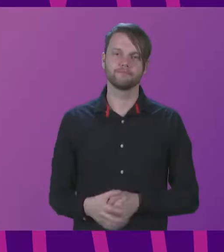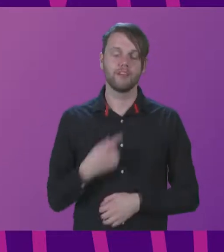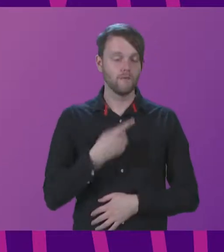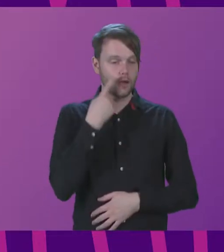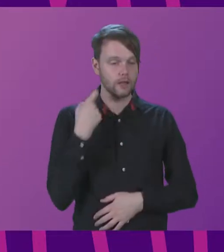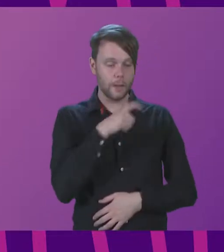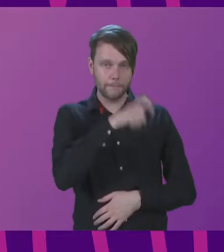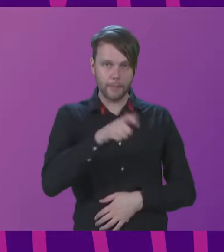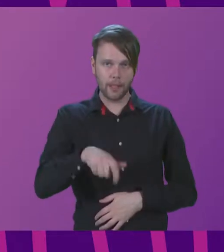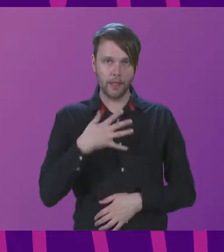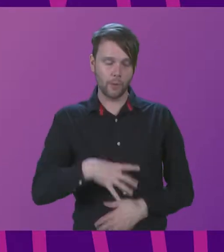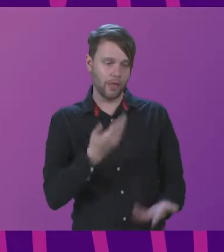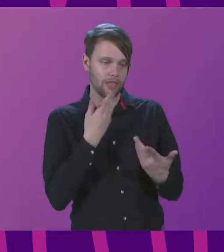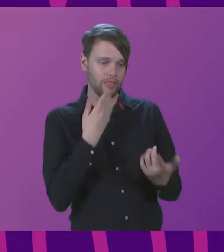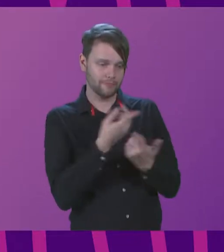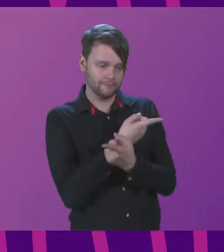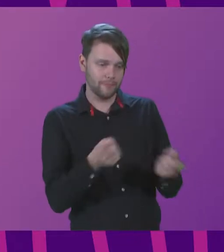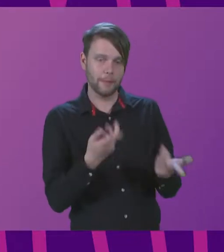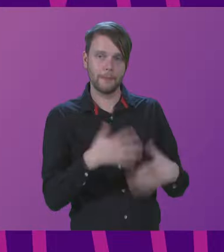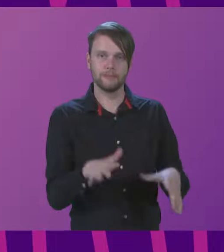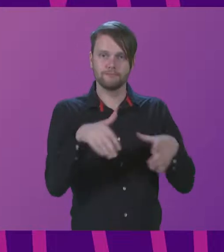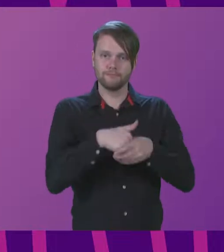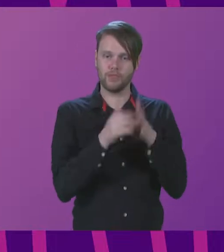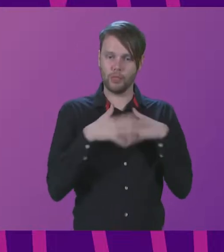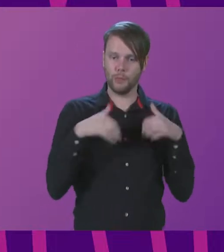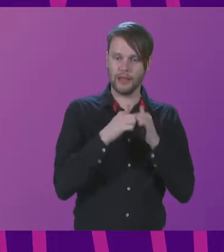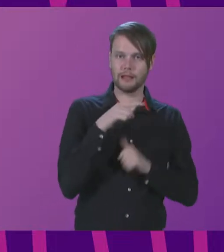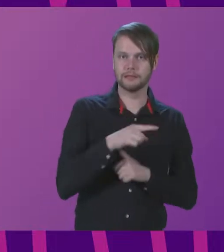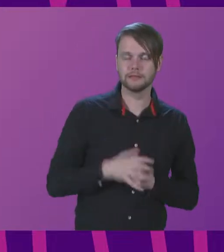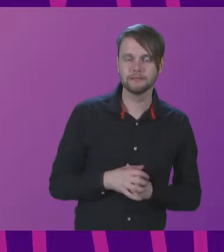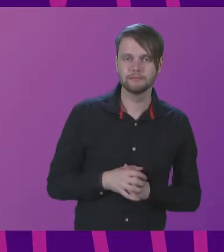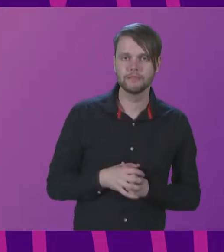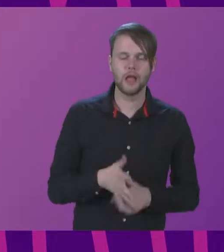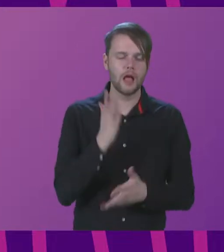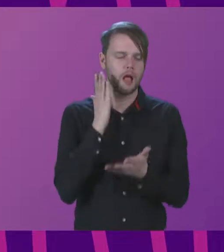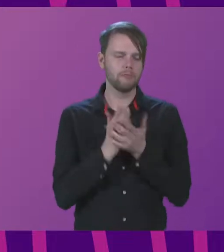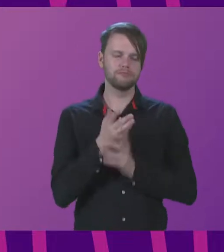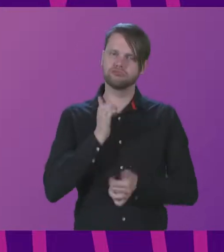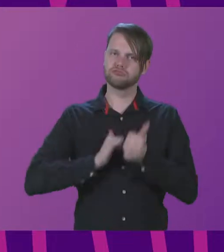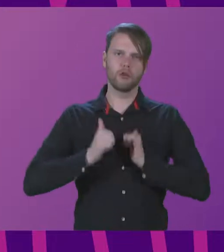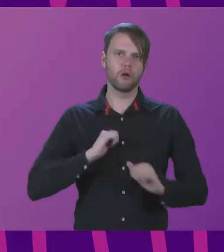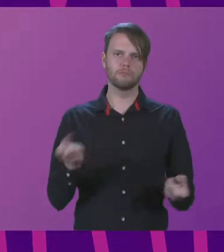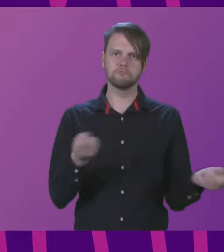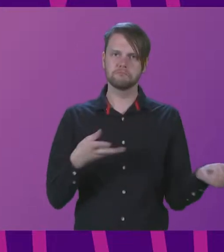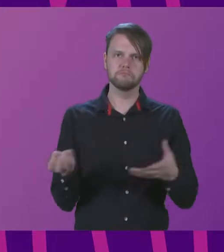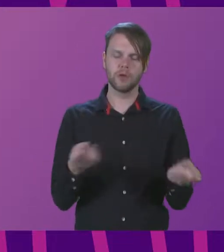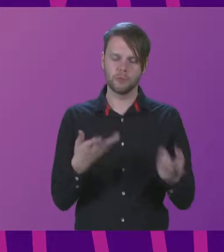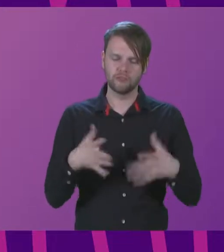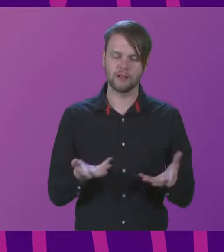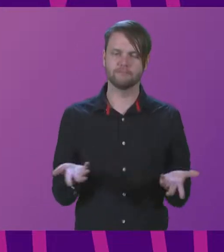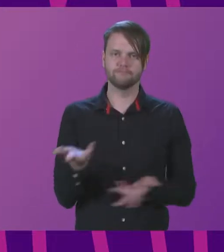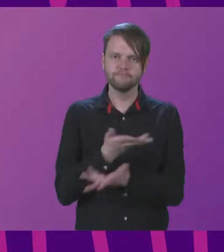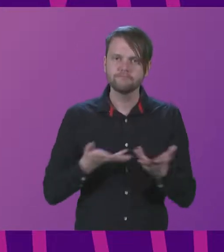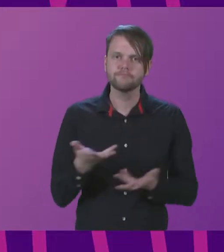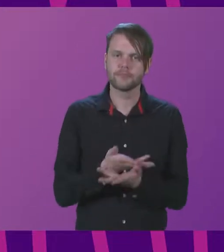I particularly thank the young people that have joined us this weekend, and I'm tremendously proud of the contributions you brought to the table